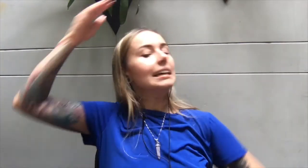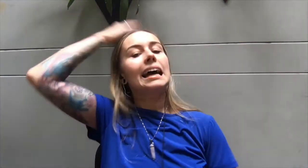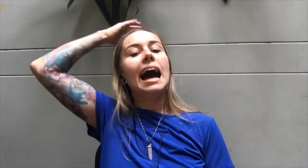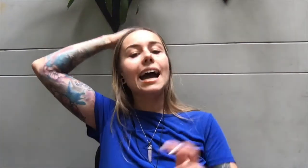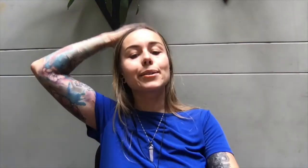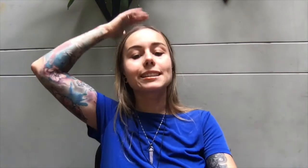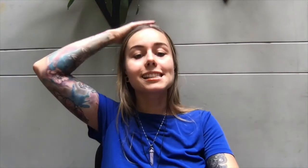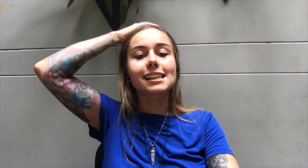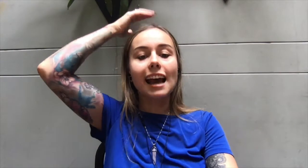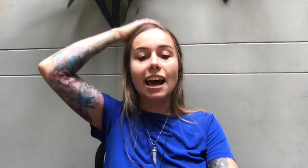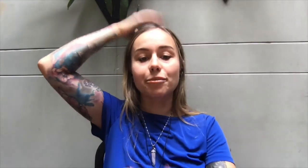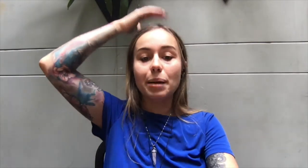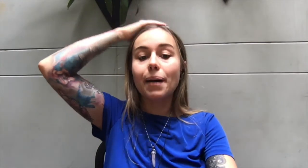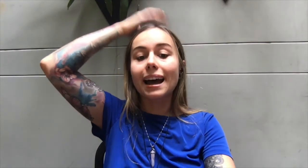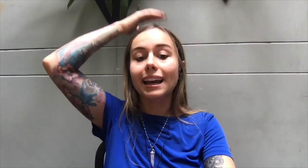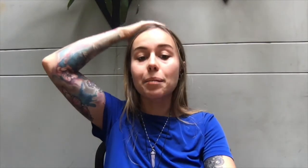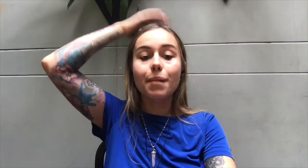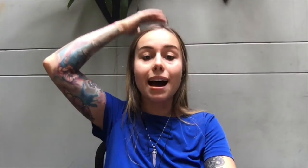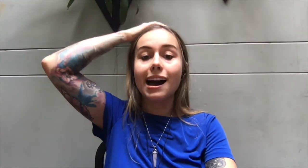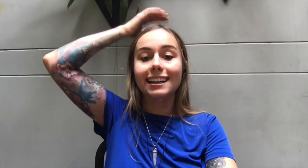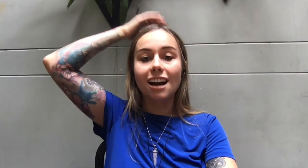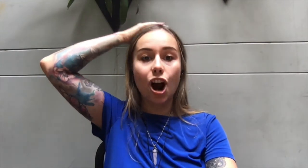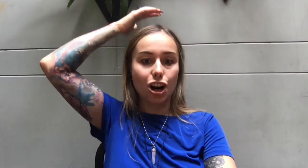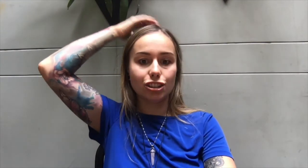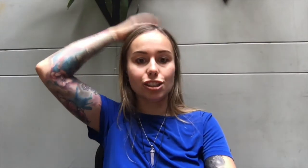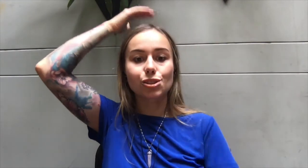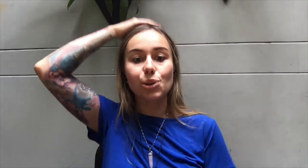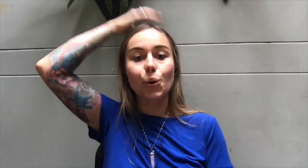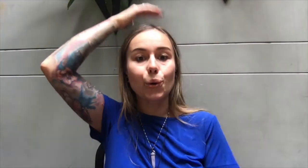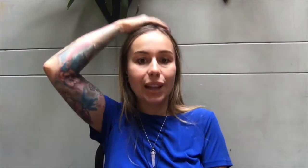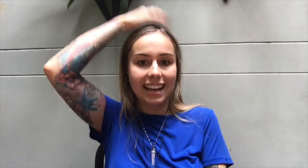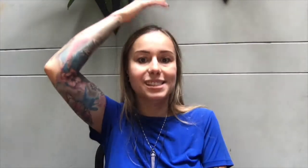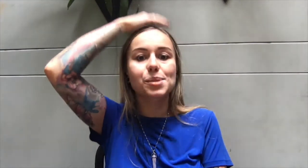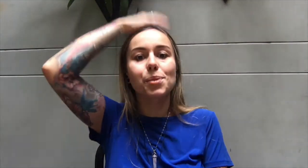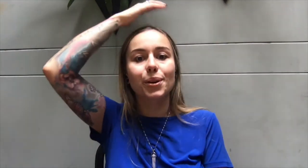I release it out of my body, mind, heart, soul, and spirit.